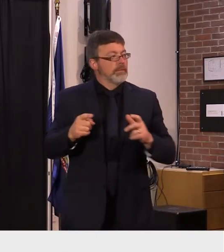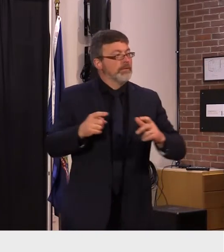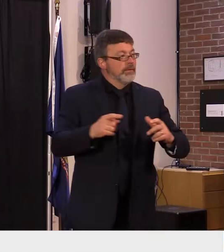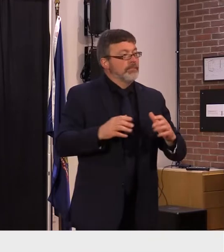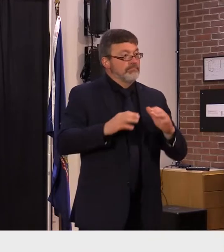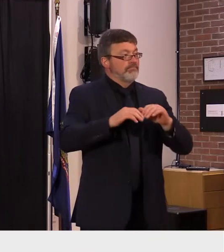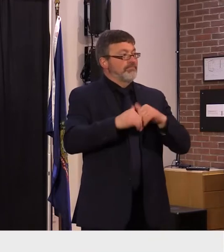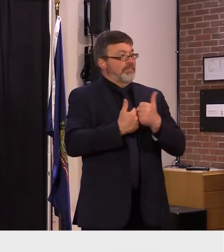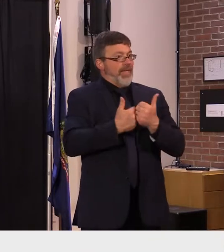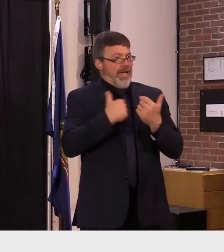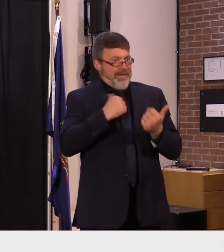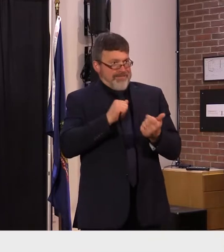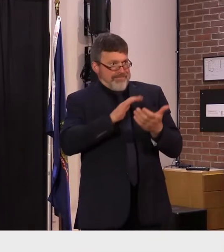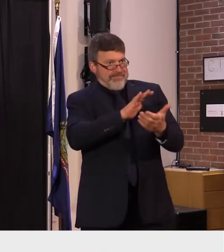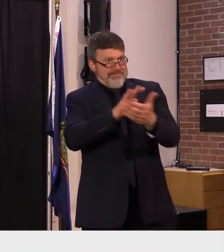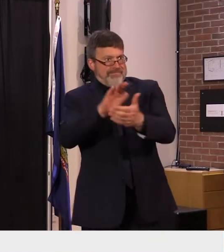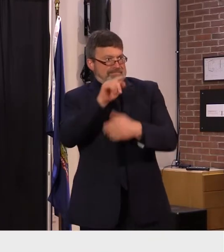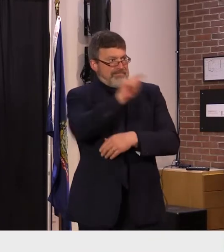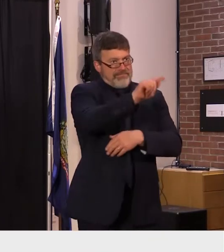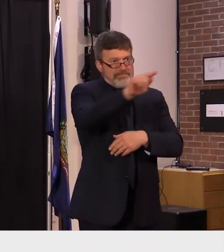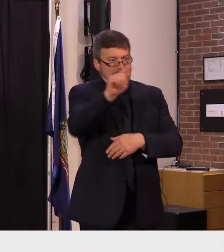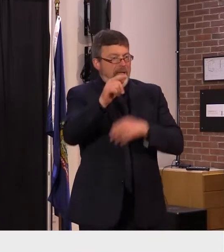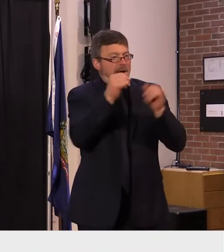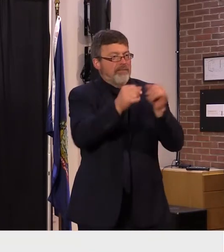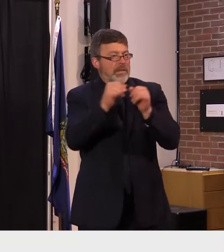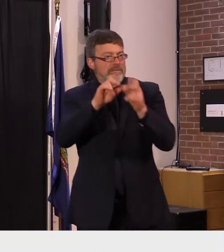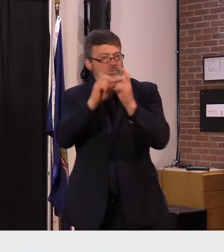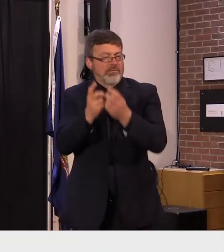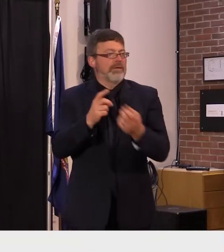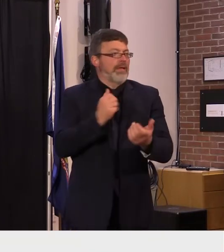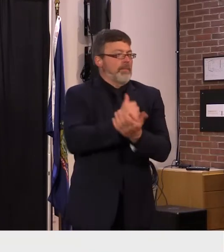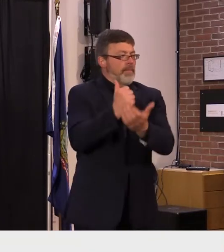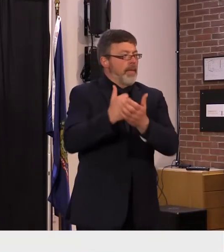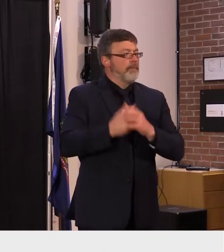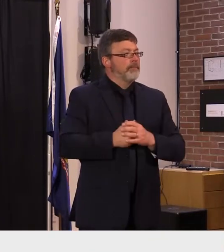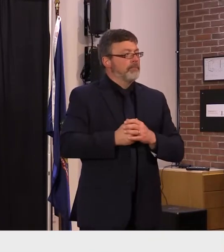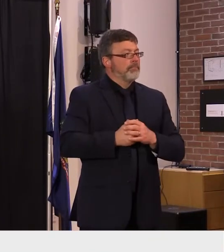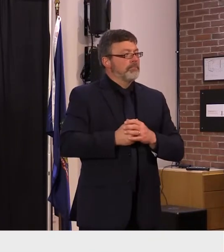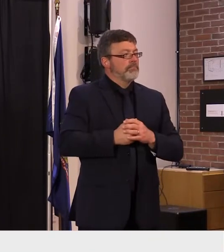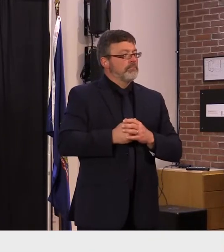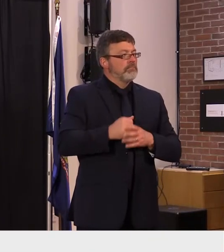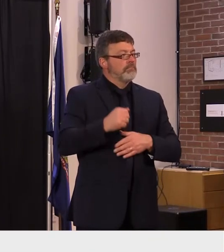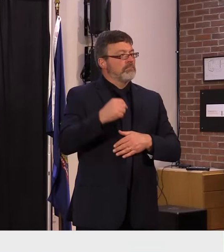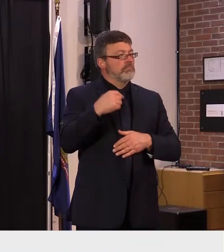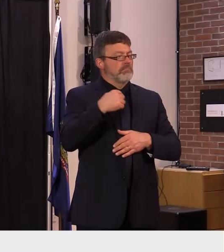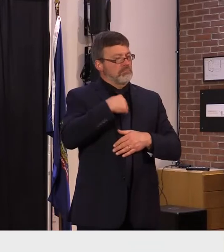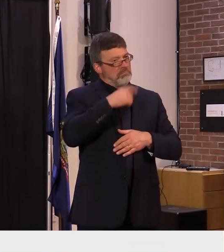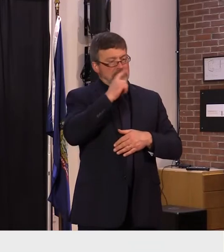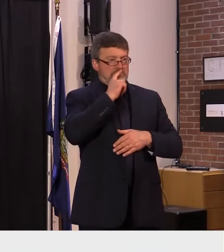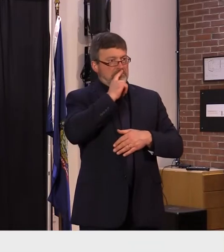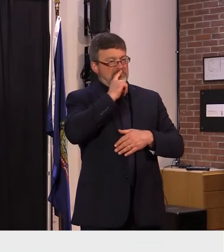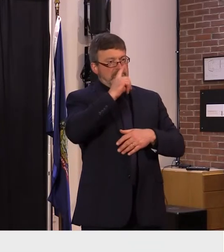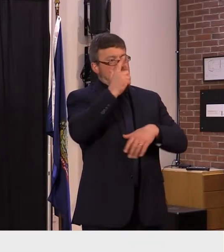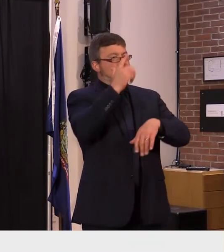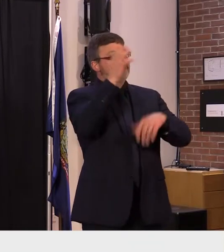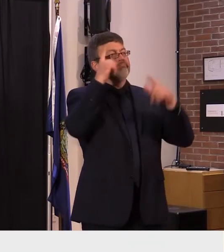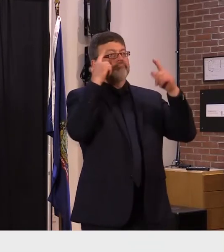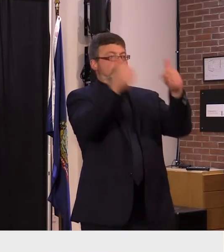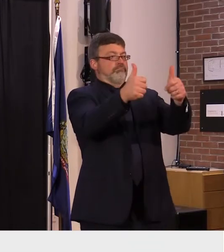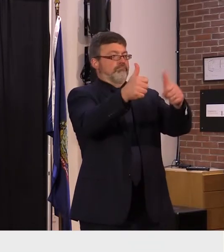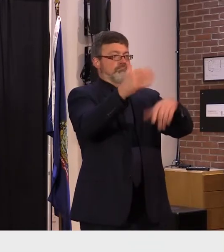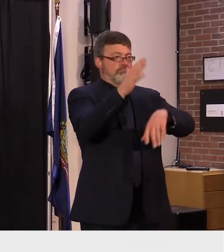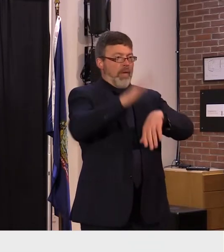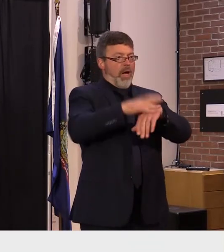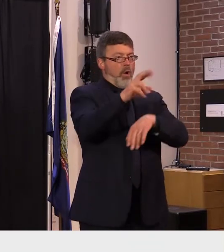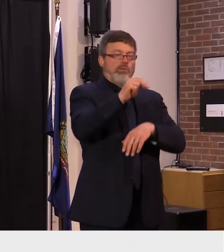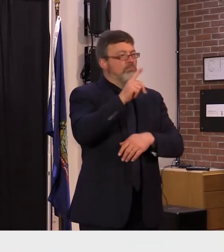education is not just something the state or local districts can manage on their own we'll certainly take the lead and responsibility into organizing this work